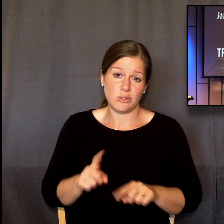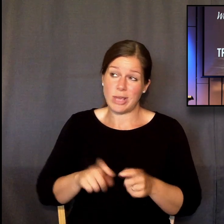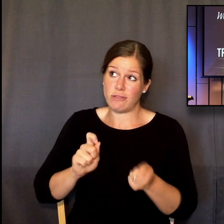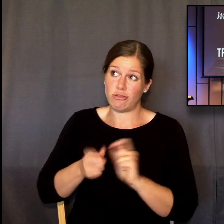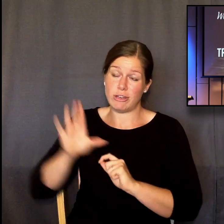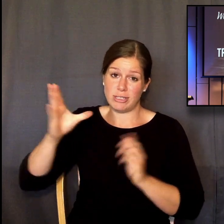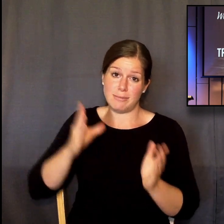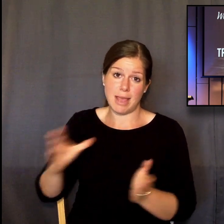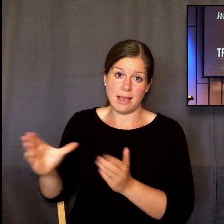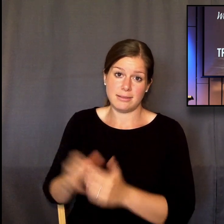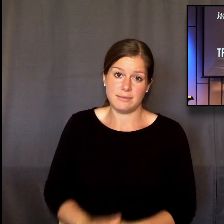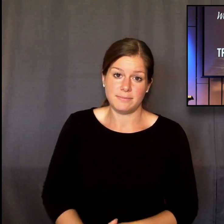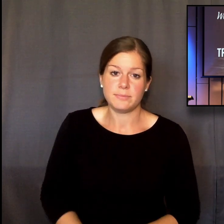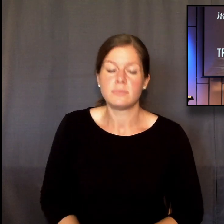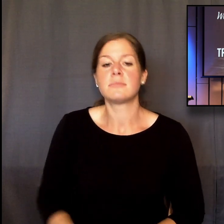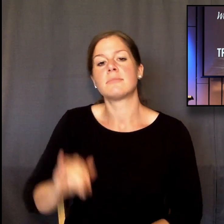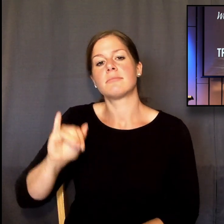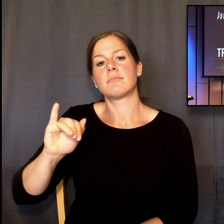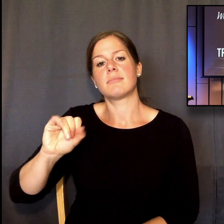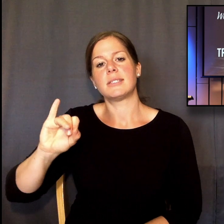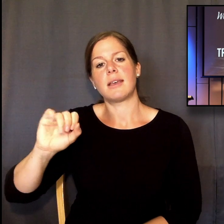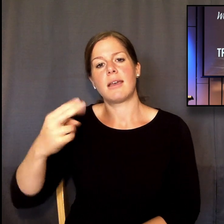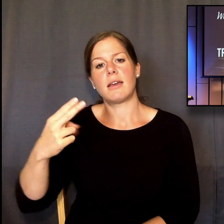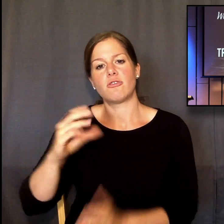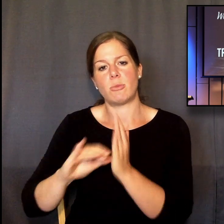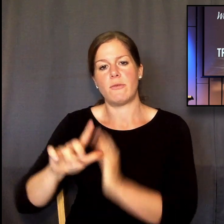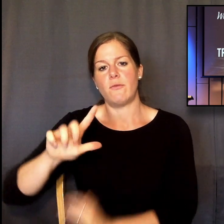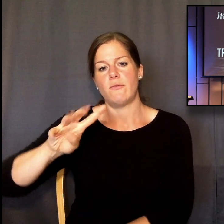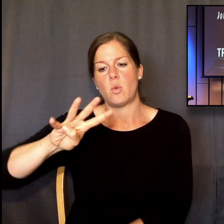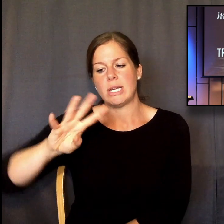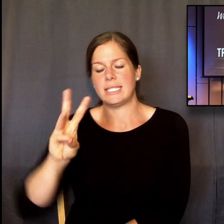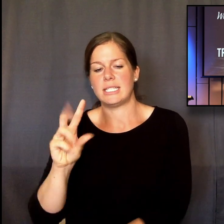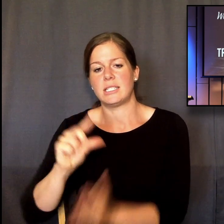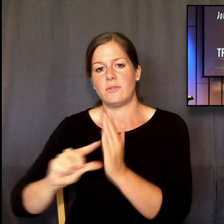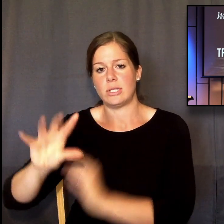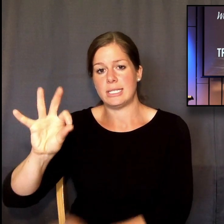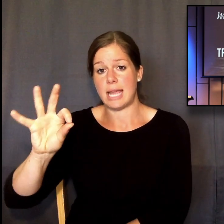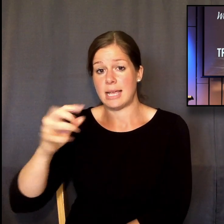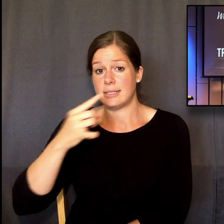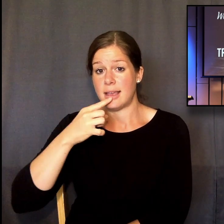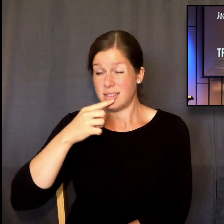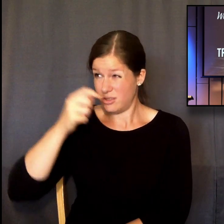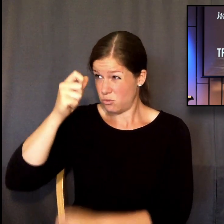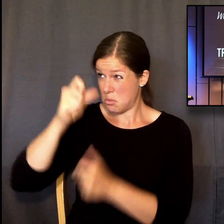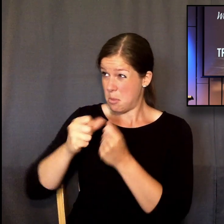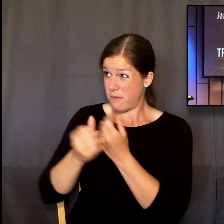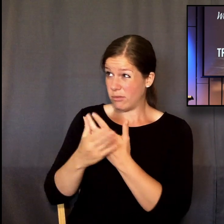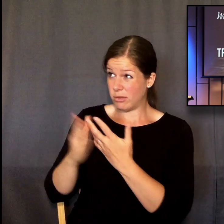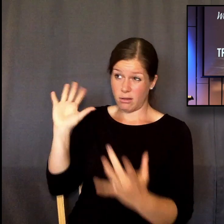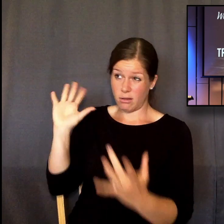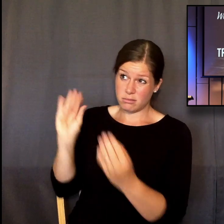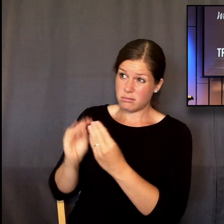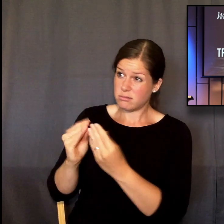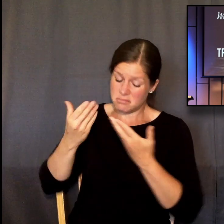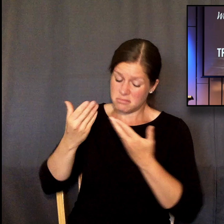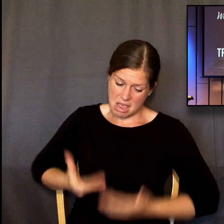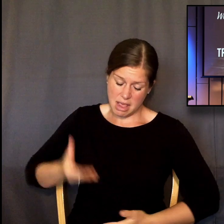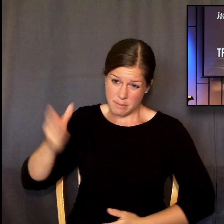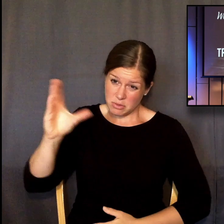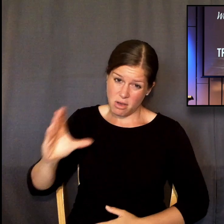Nobody can turn it back. Isaiah 46.9, remember the former things of old, for I am God, and there is no other. I